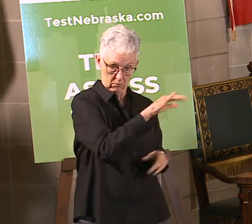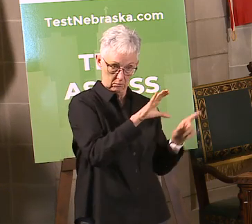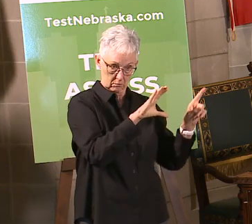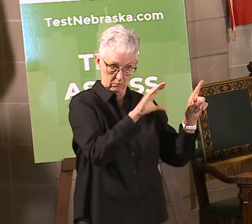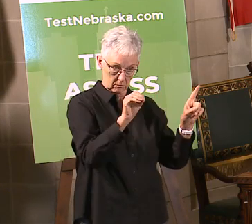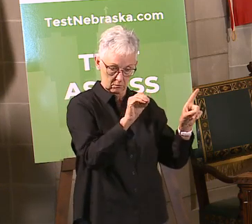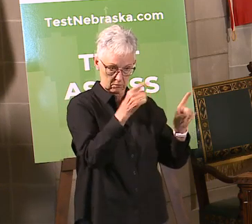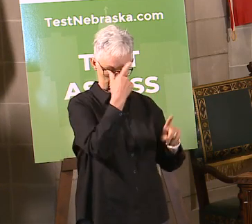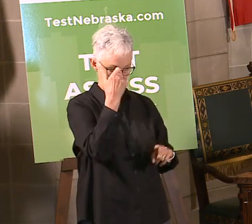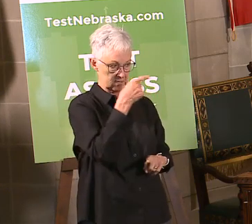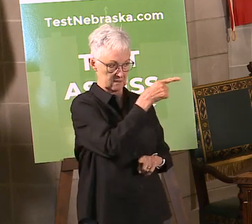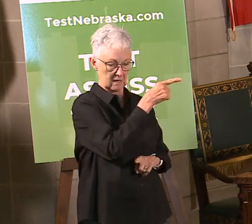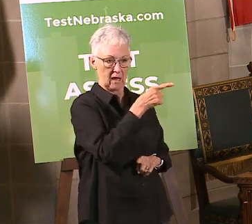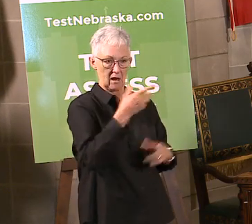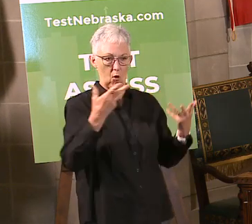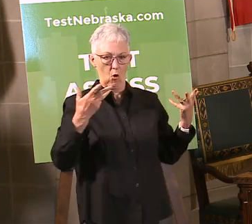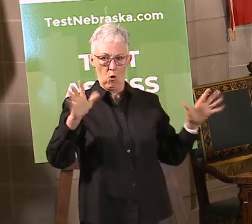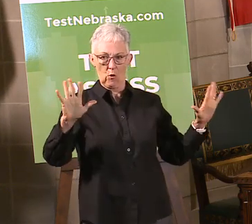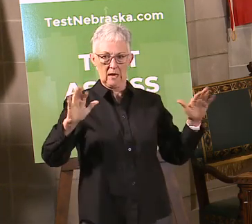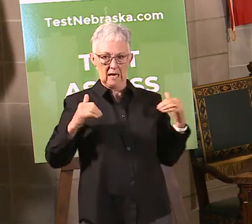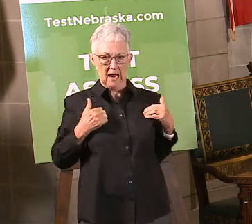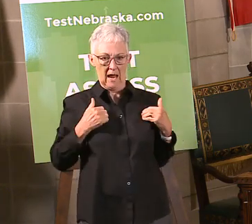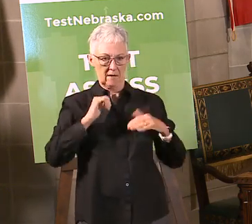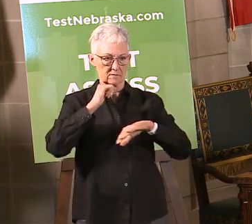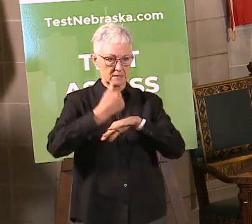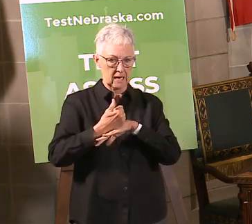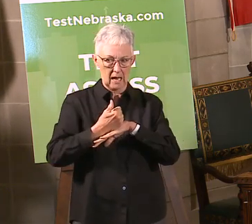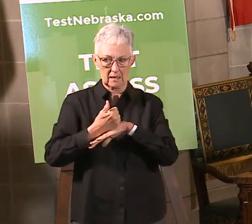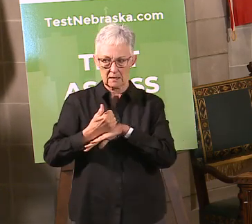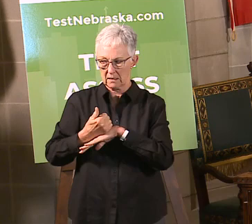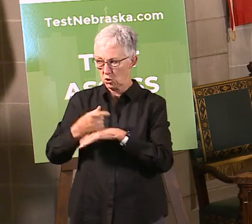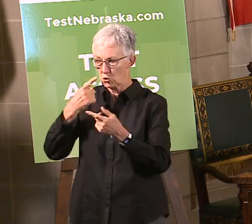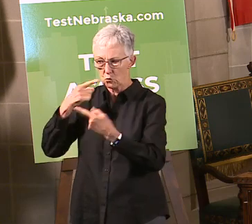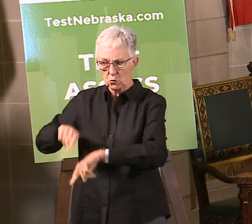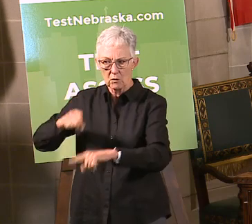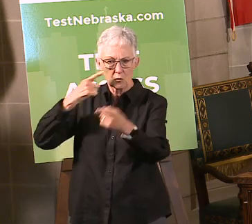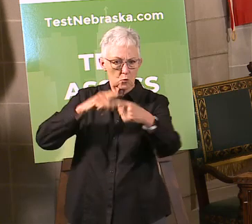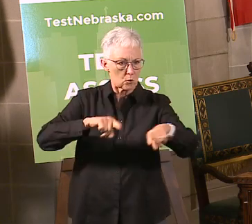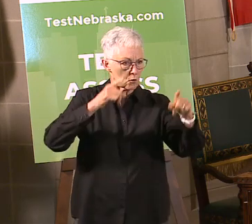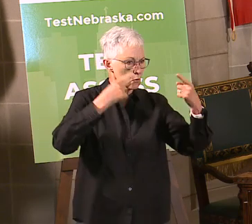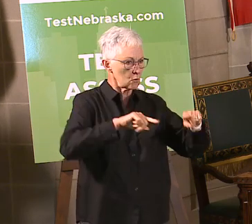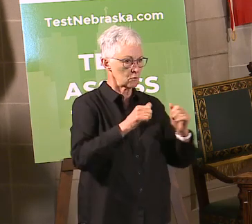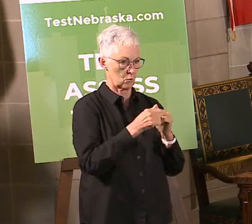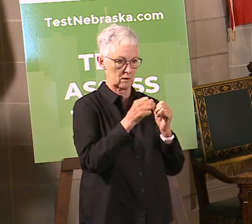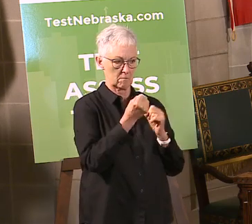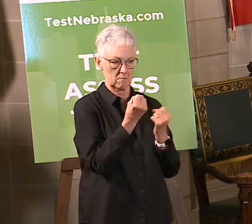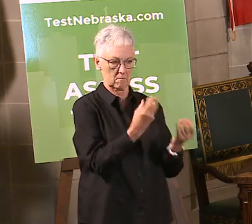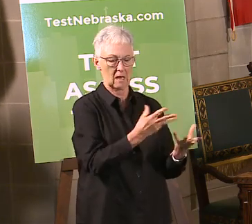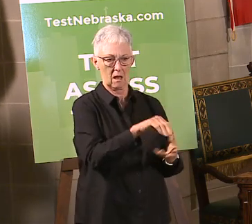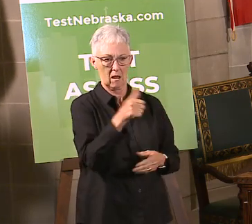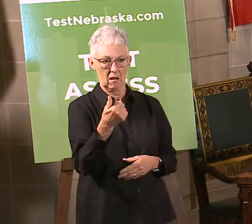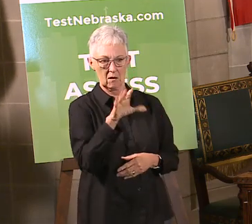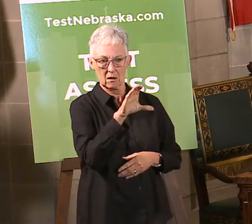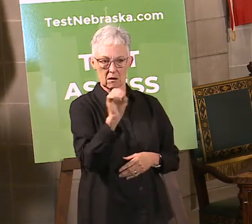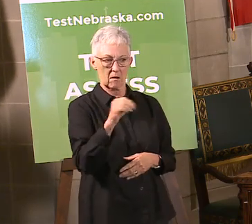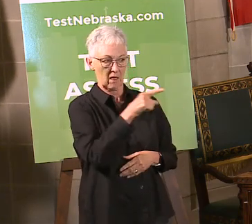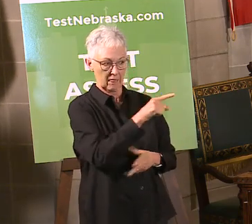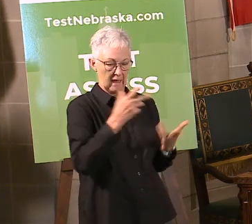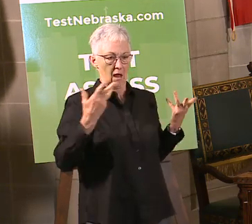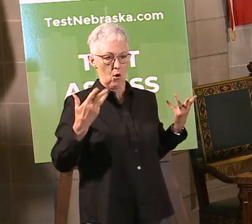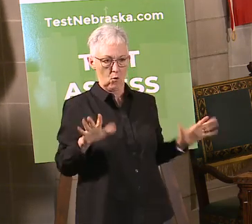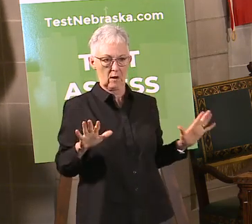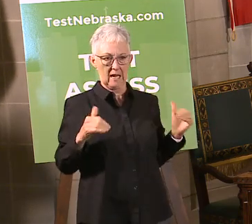because of their consortium, access to the machines, the PCR machines, and the tests to be able to do this.